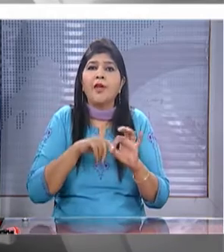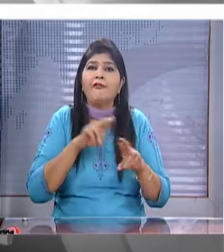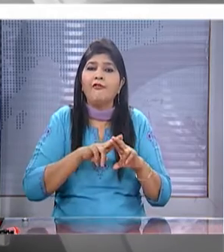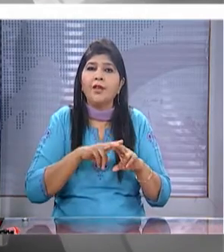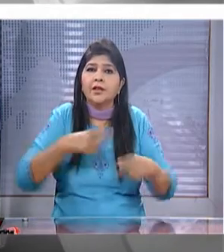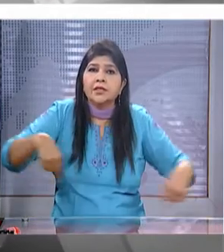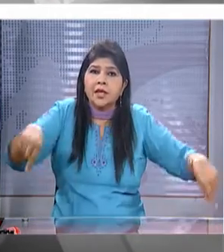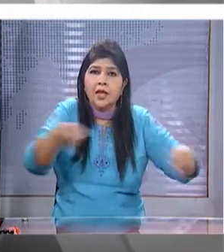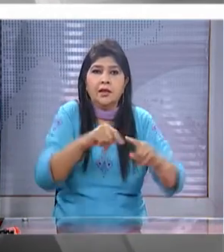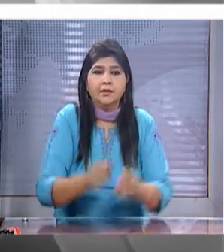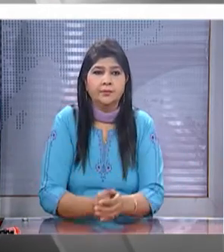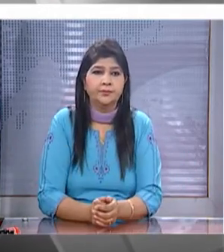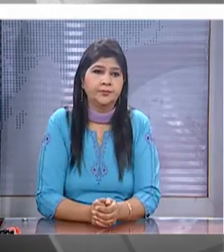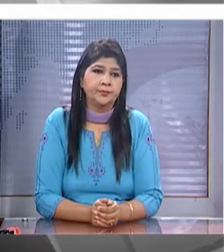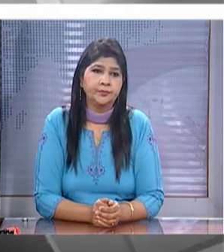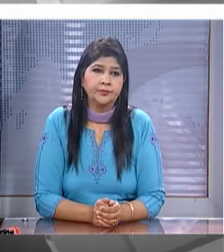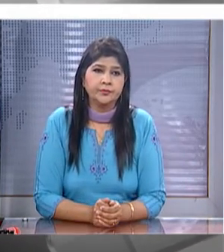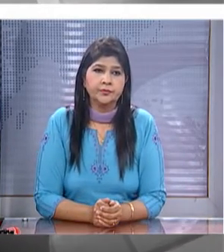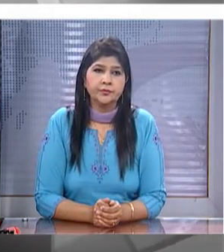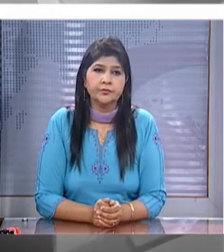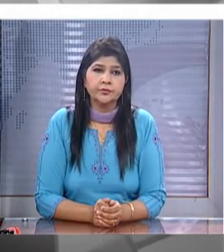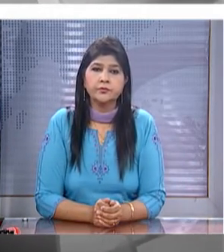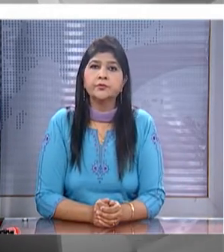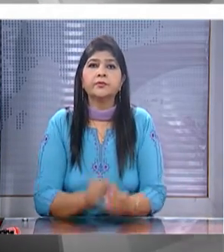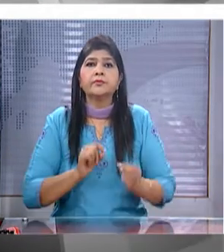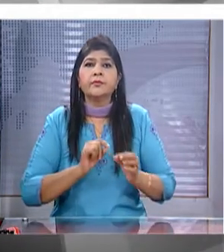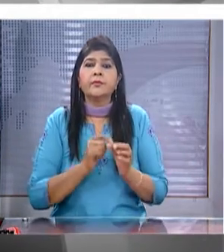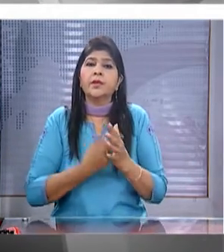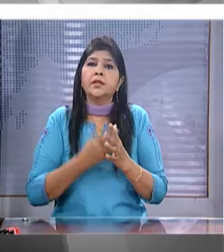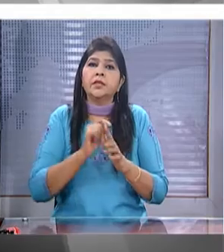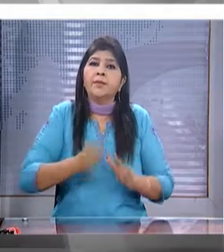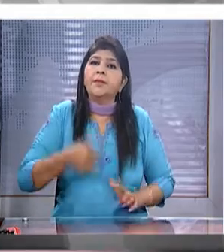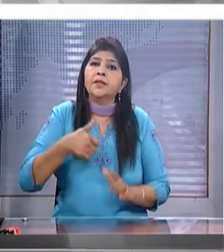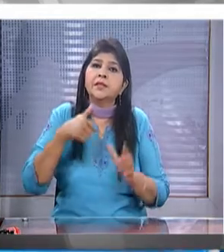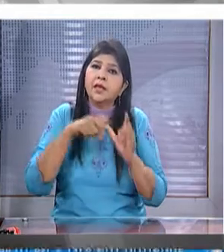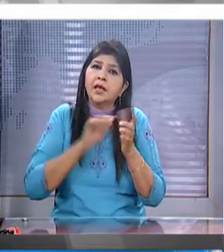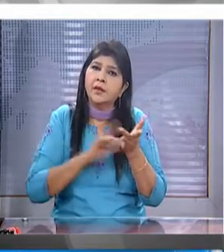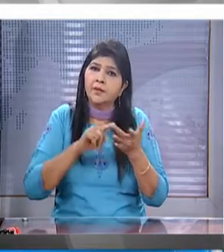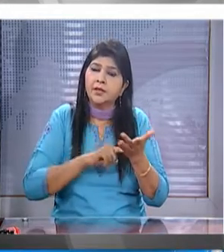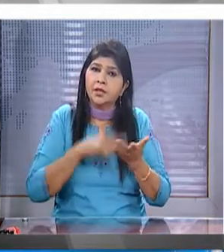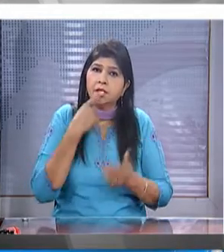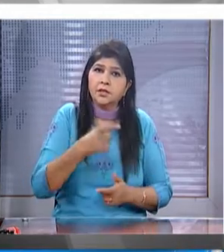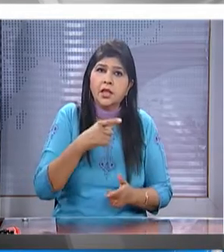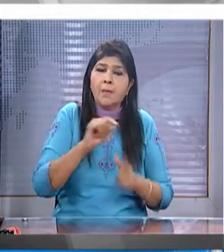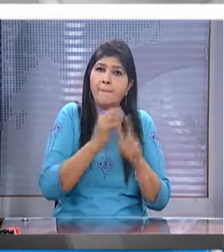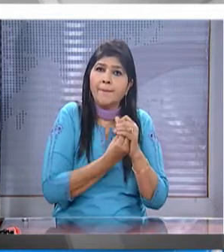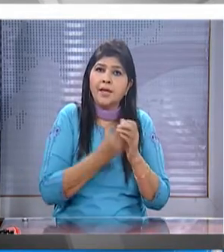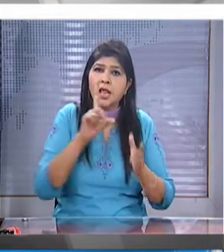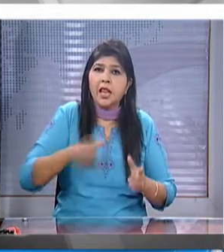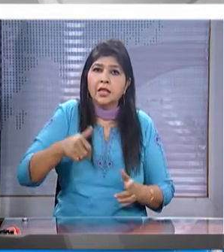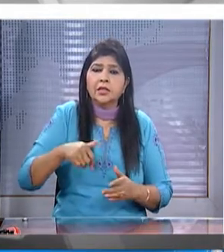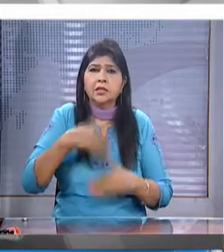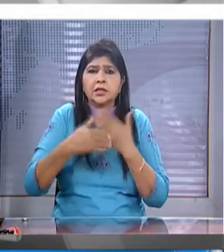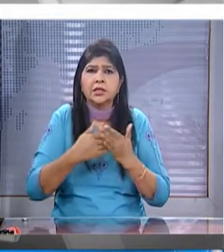bjp president amit shah on saturday cautioned party leaders against